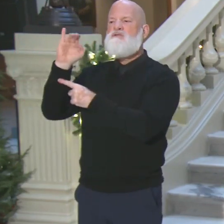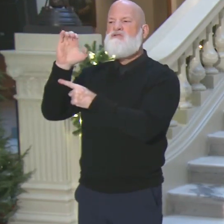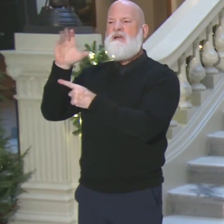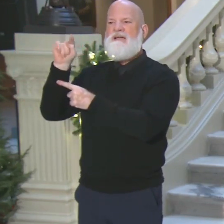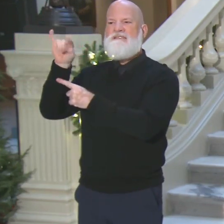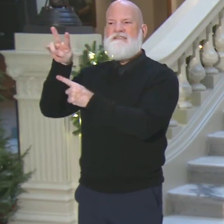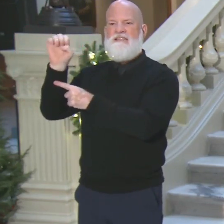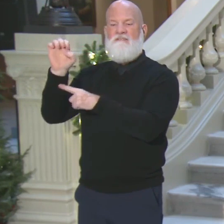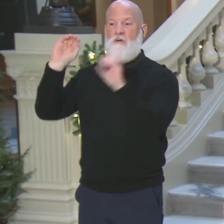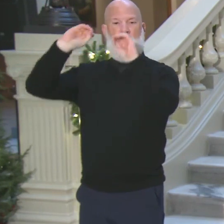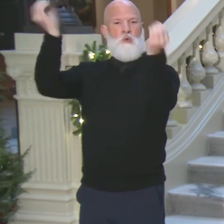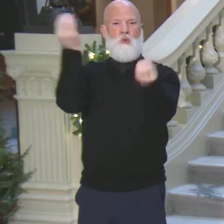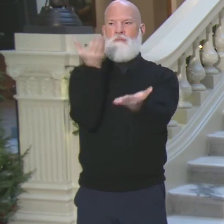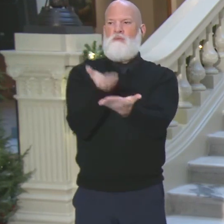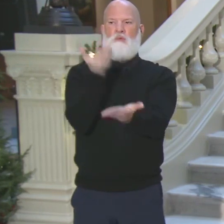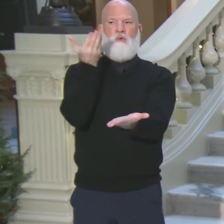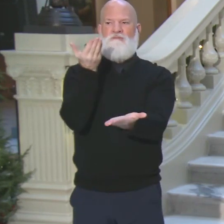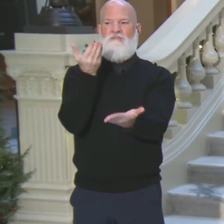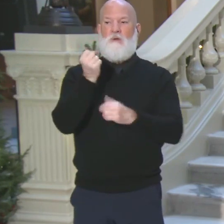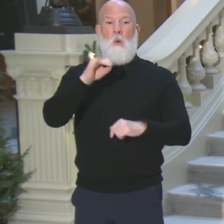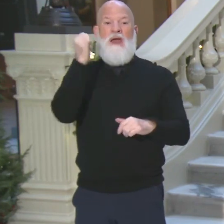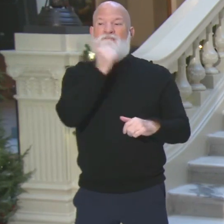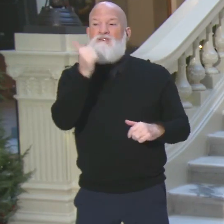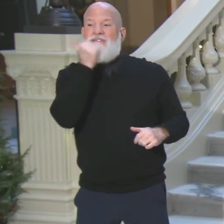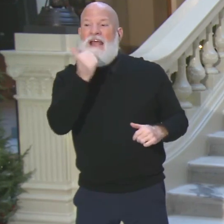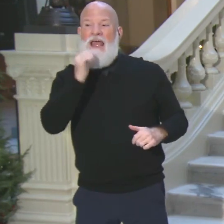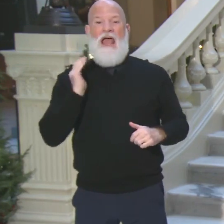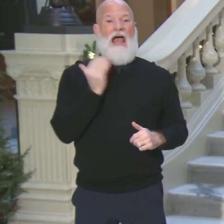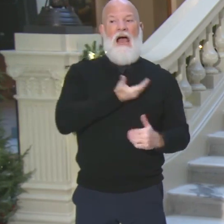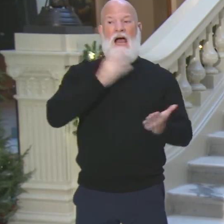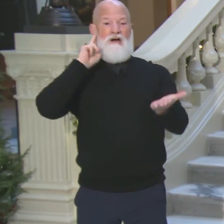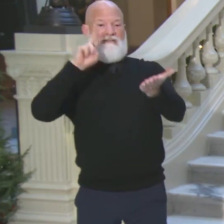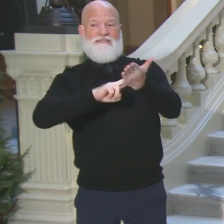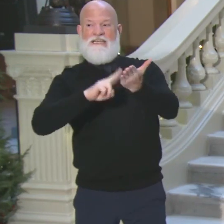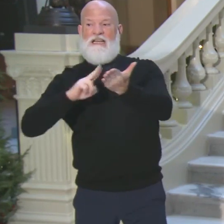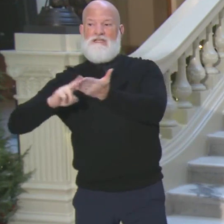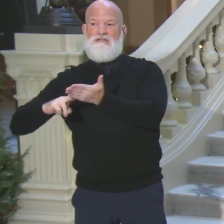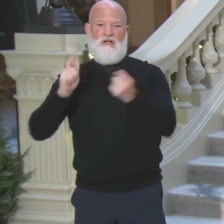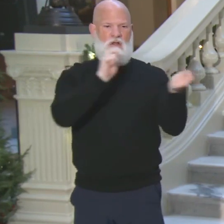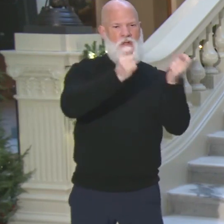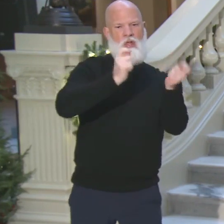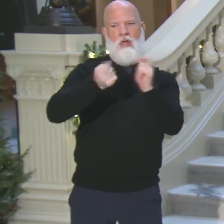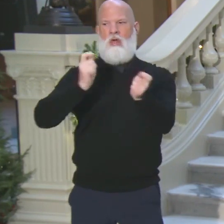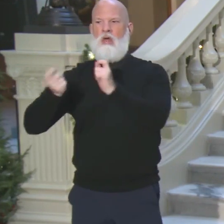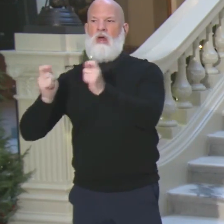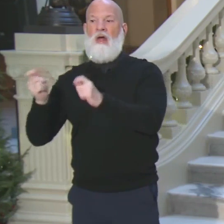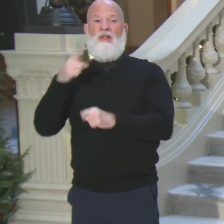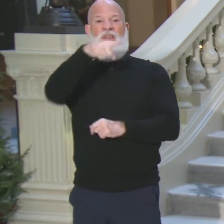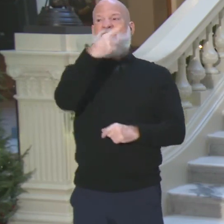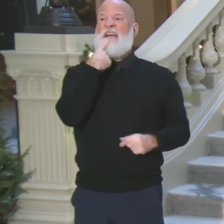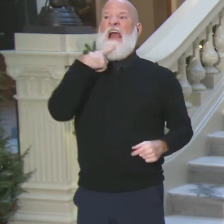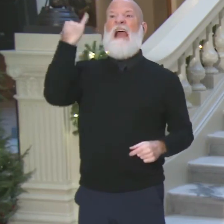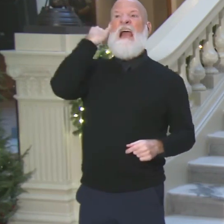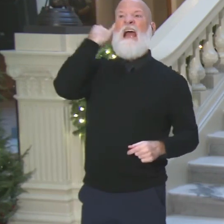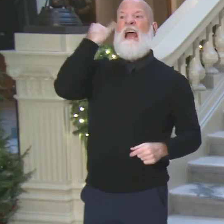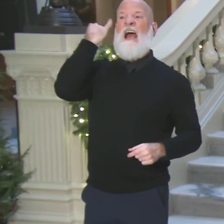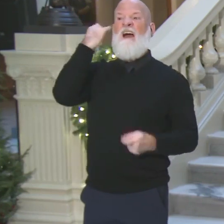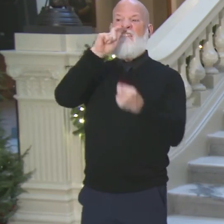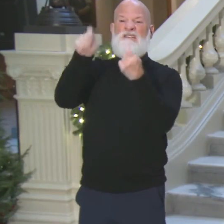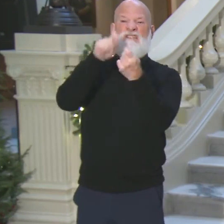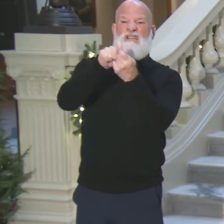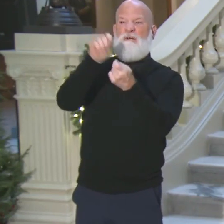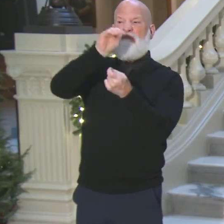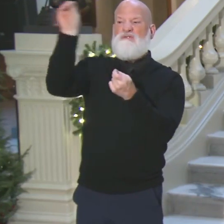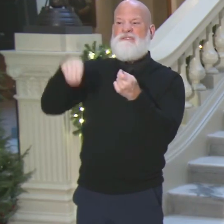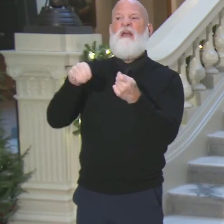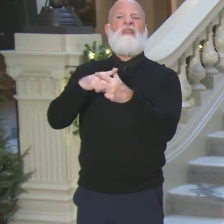It's a subjective measure. So if you're arguing over that, then they'll say a certain percentage, if we get to that certain percentage, throw out all the absentee ballots, which